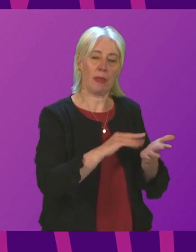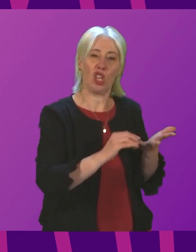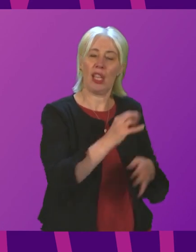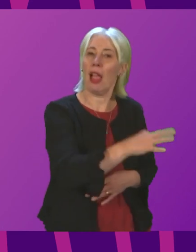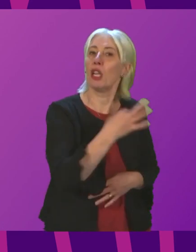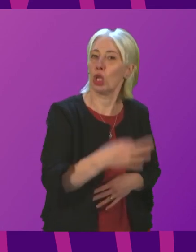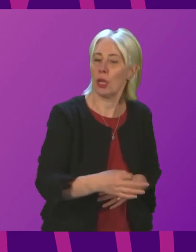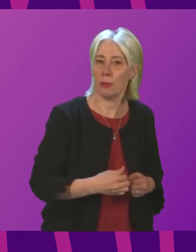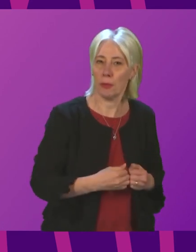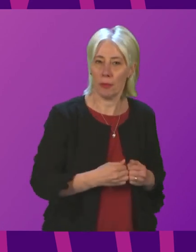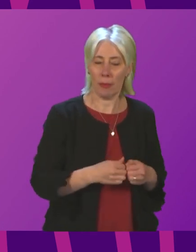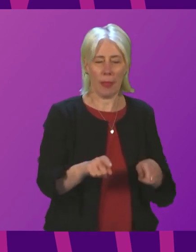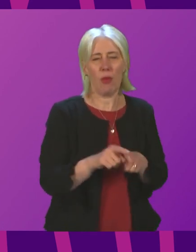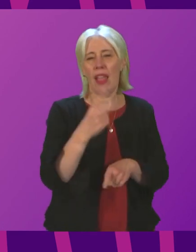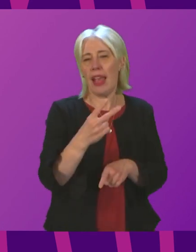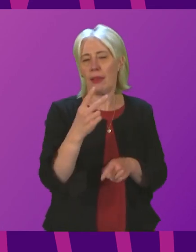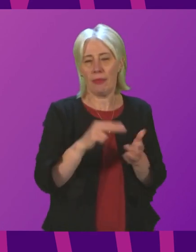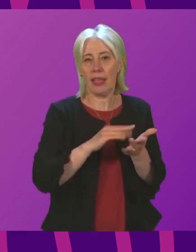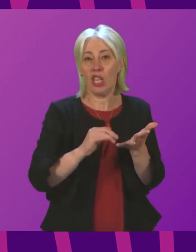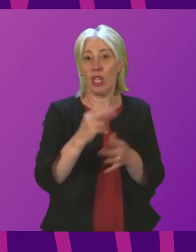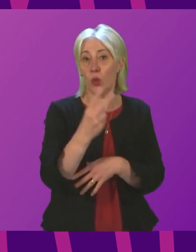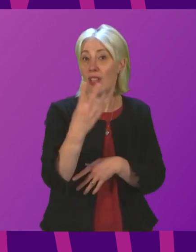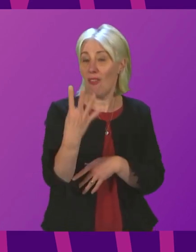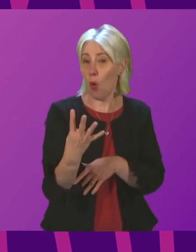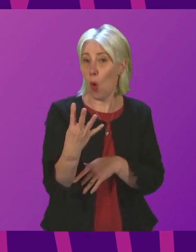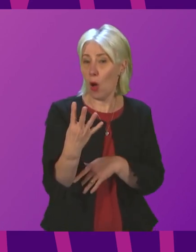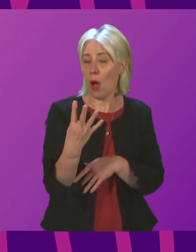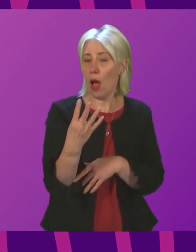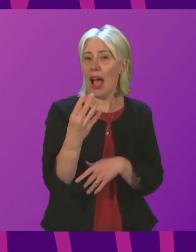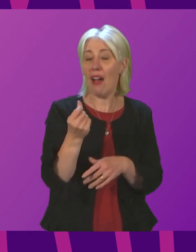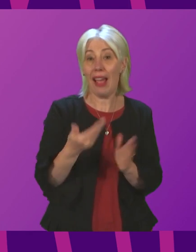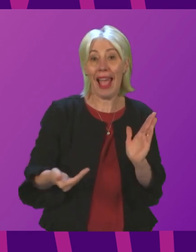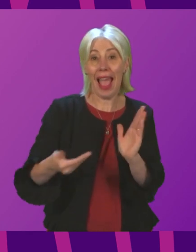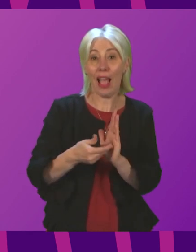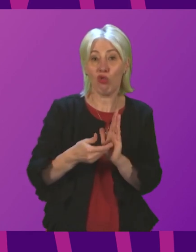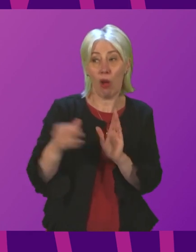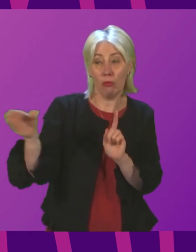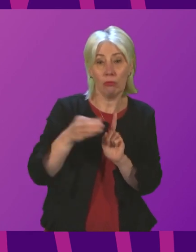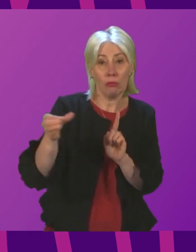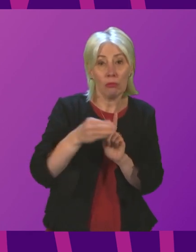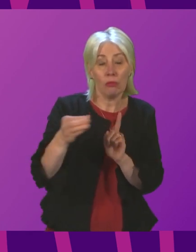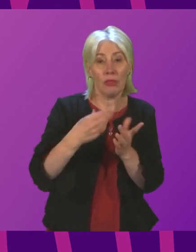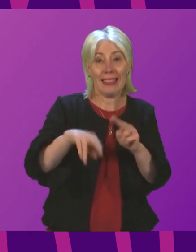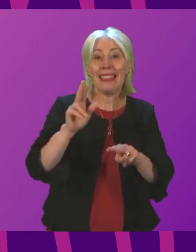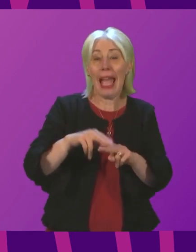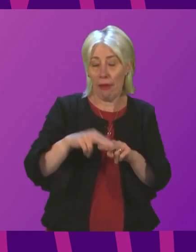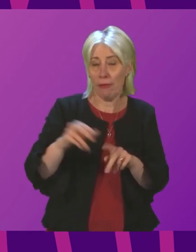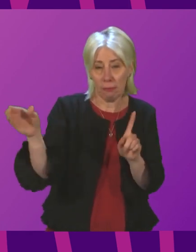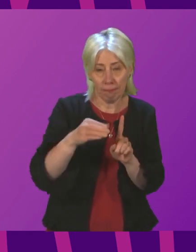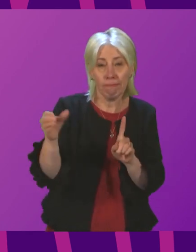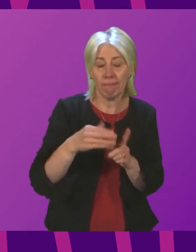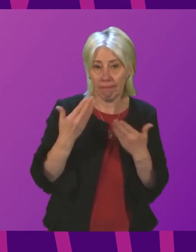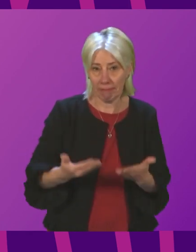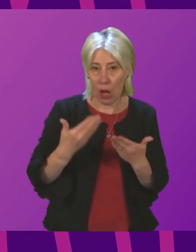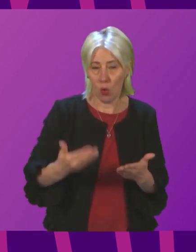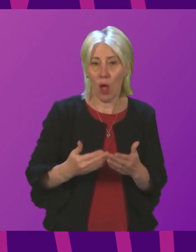in that regard. In terms of NHS 24, there are additional resources in terms of the workforce that are going into NHS 24